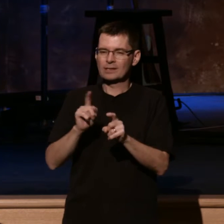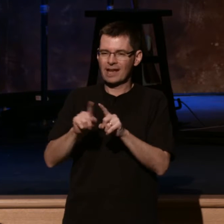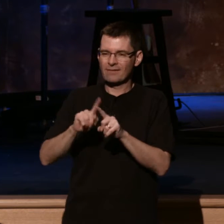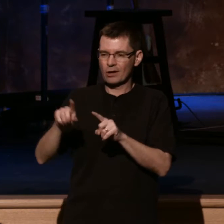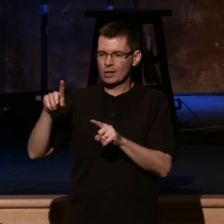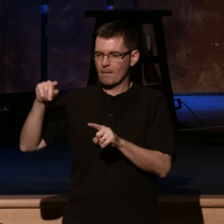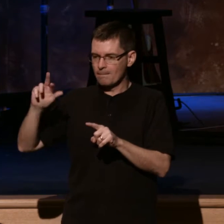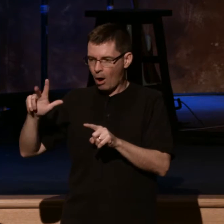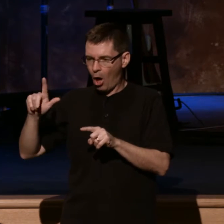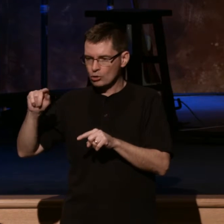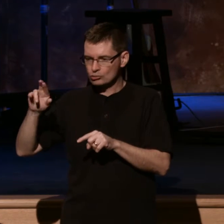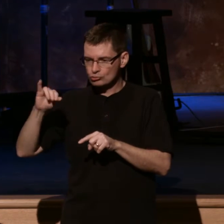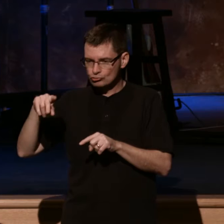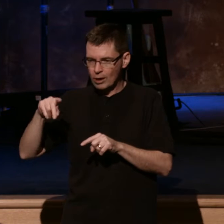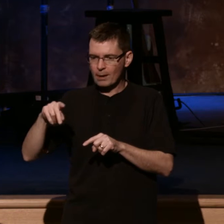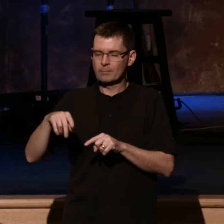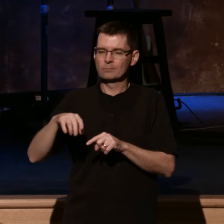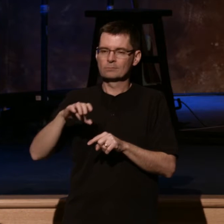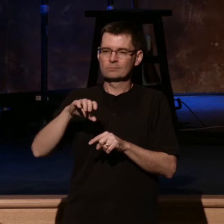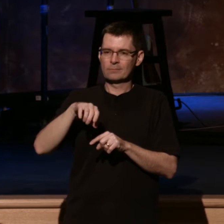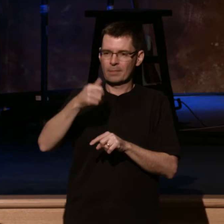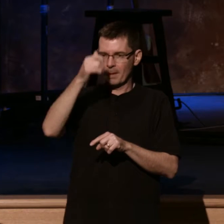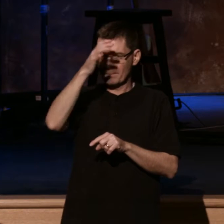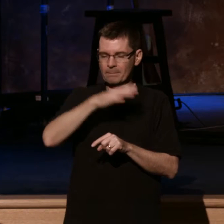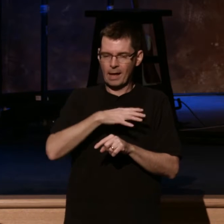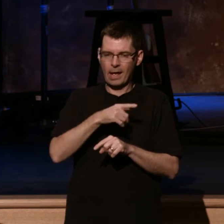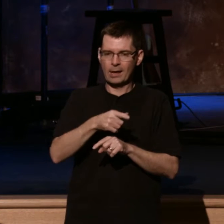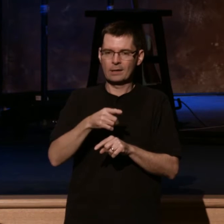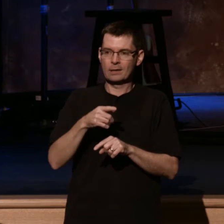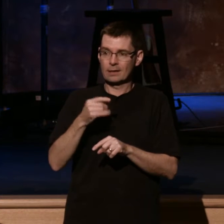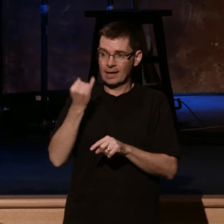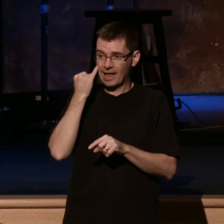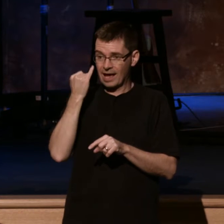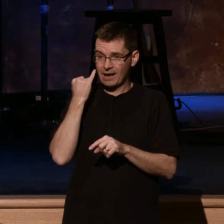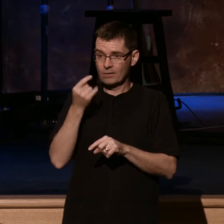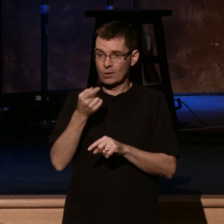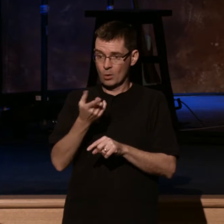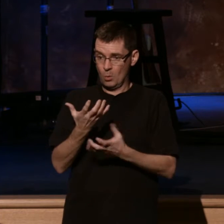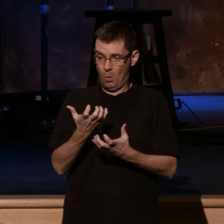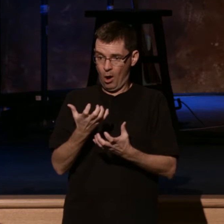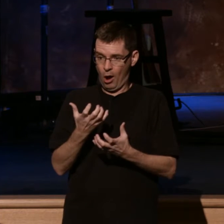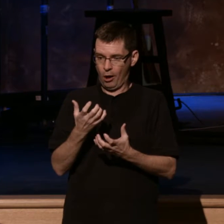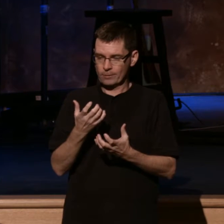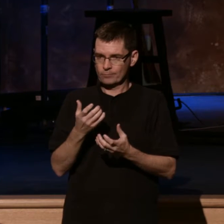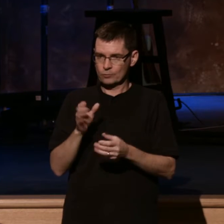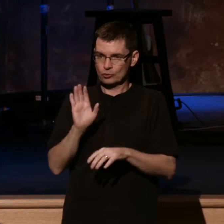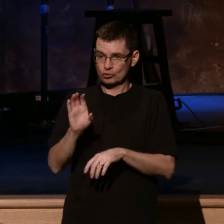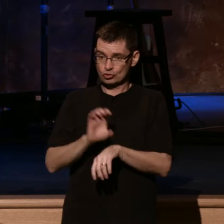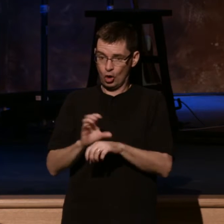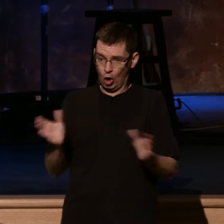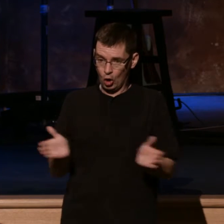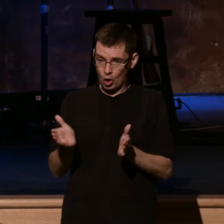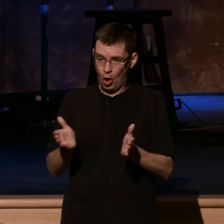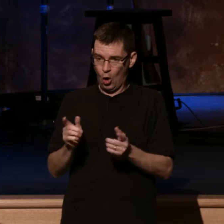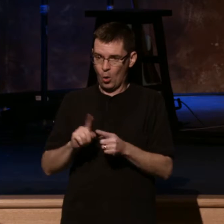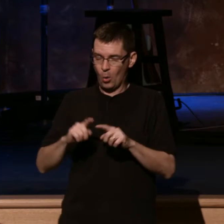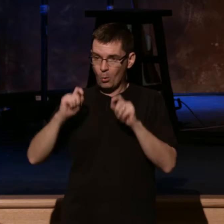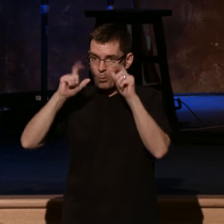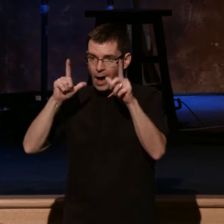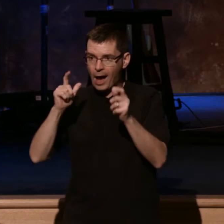other people that will be segmenting that. But if you really want to see your church awaken with a passion for prayer, a real desire for revival,